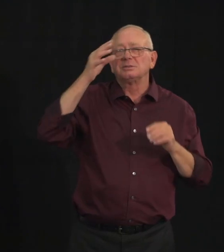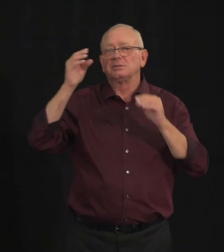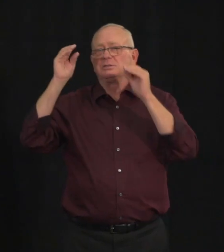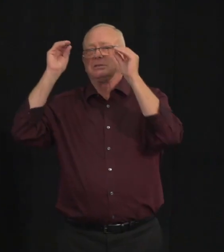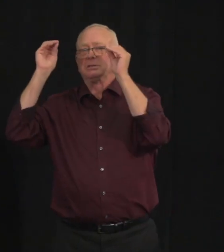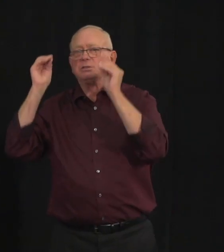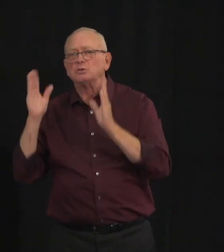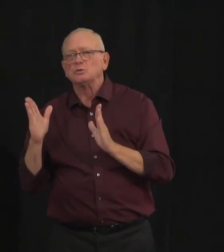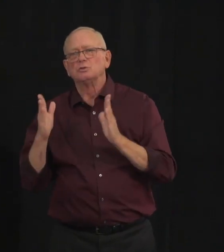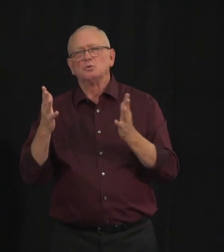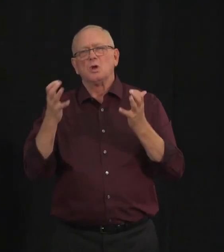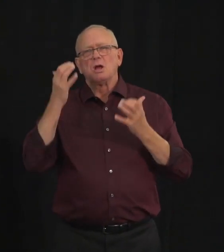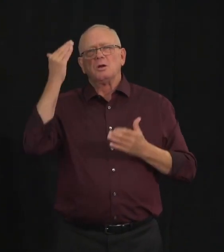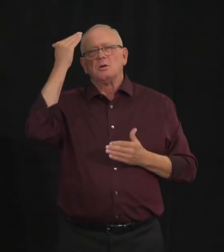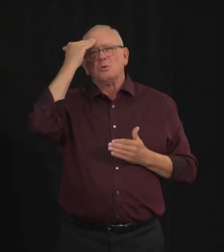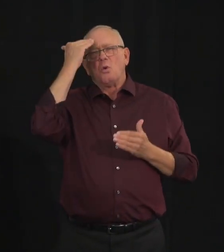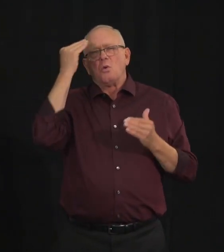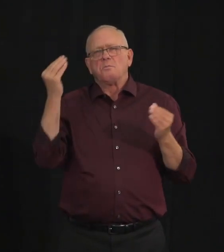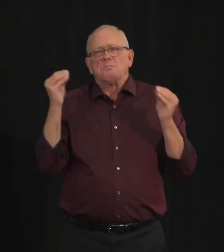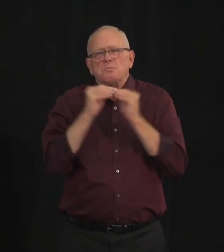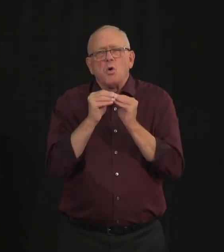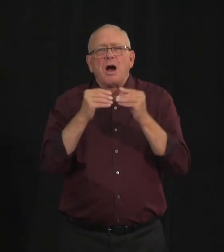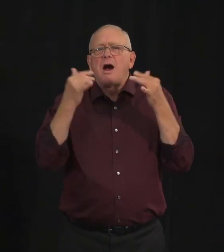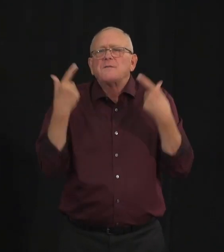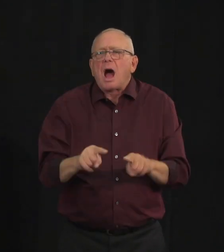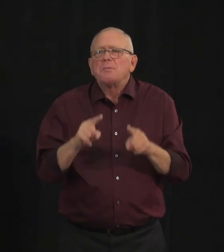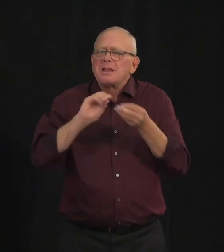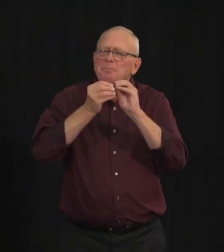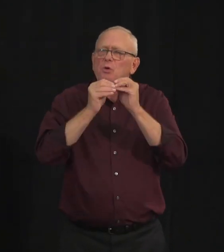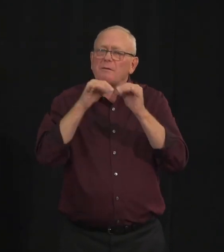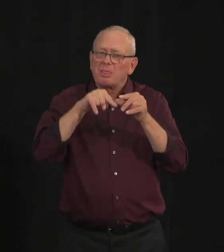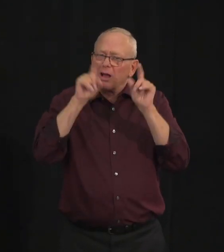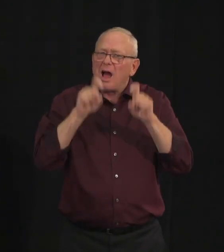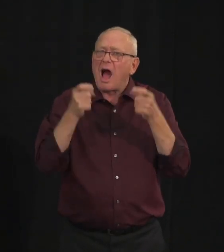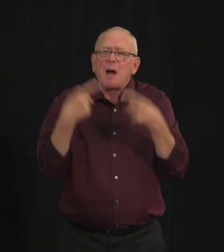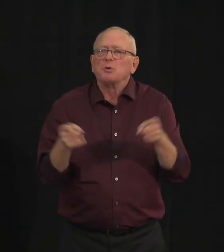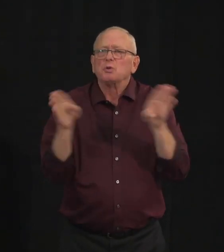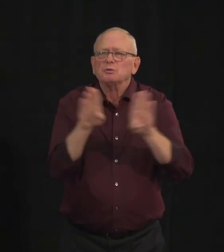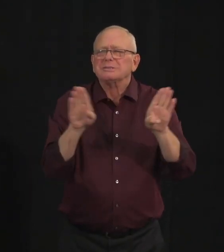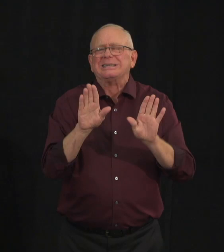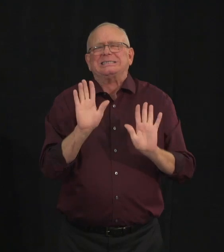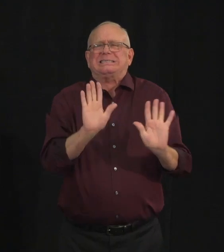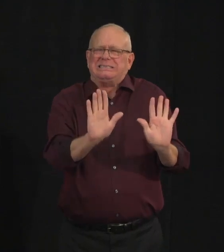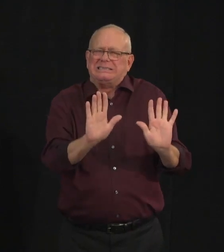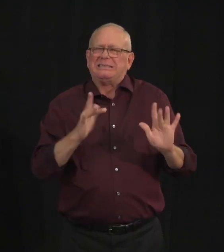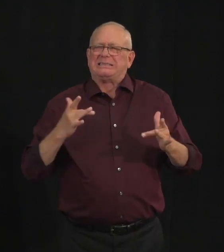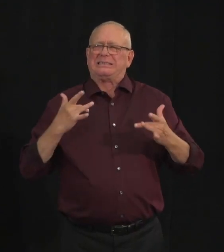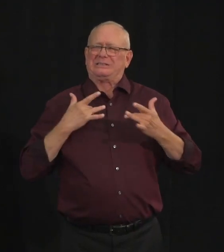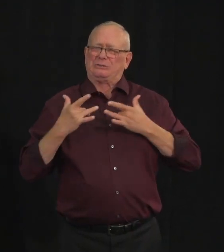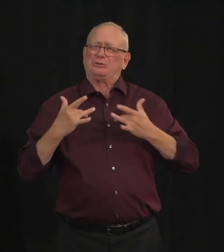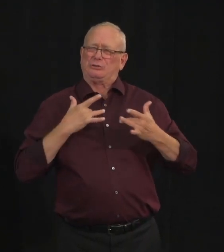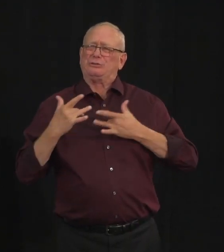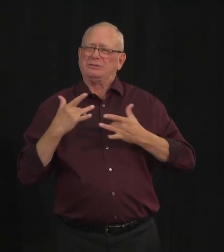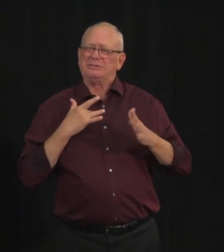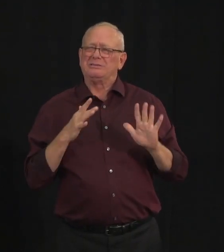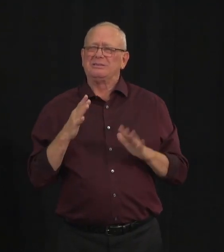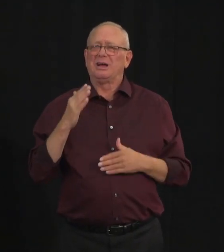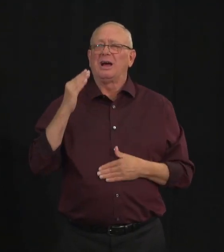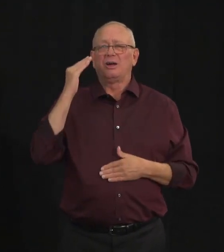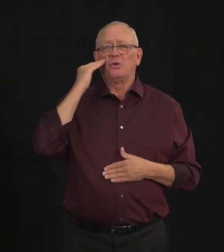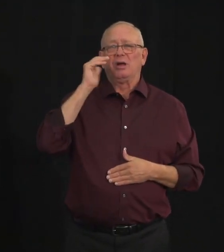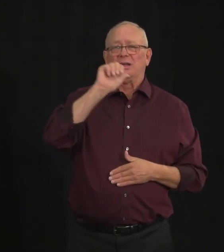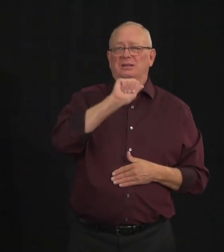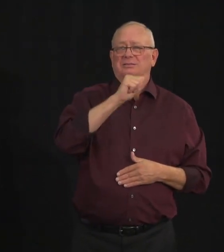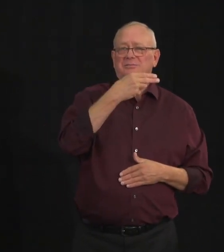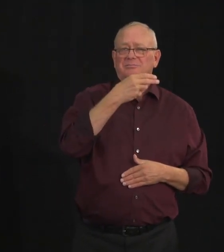prefer a single number to watch for. I assure you that teams at AHS, Alberta Health and Alberta Education